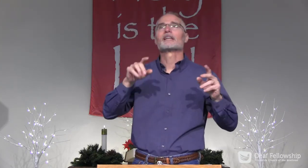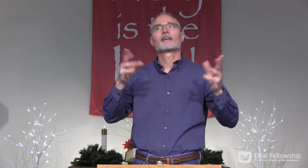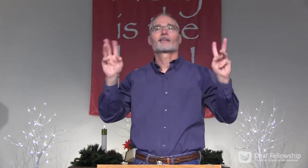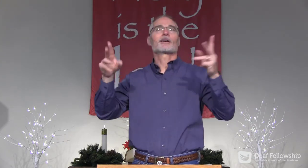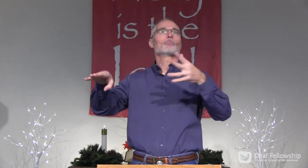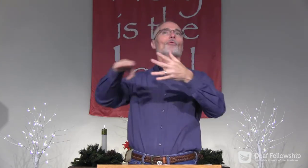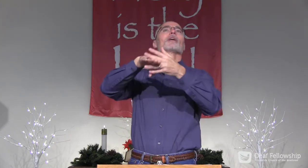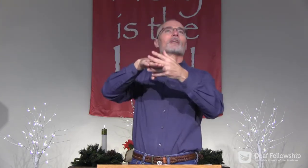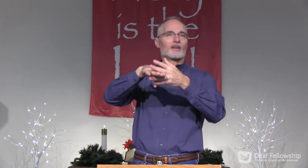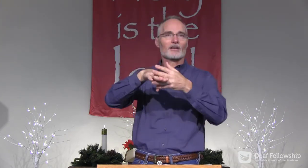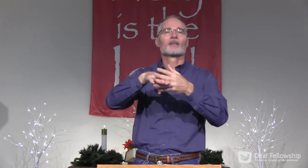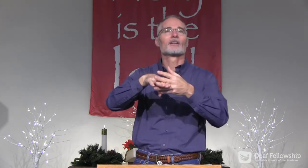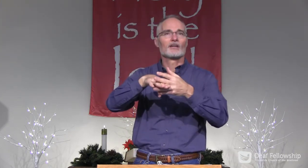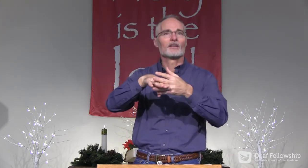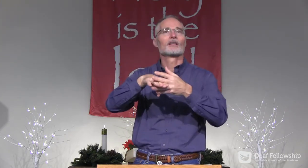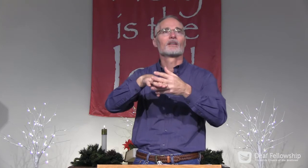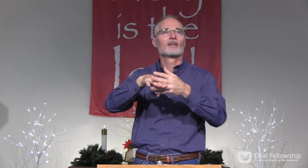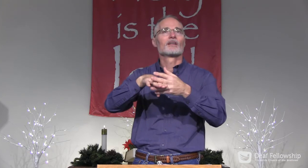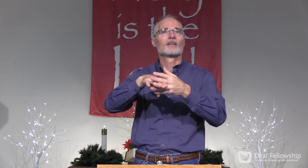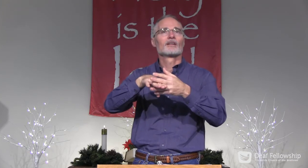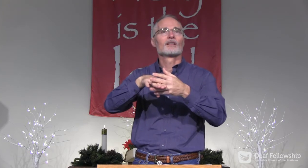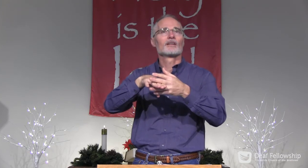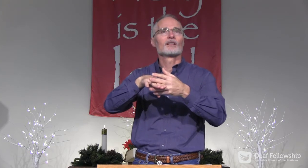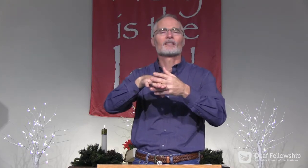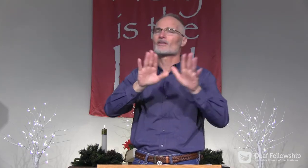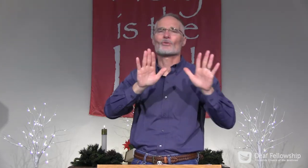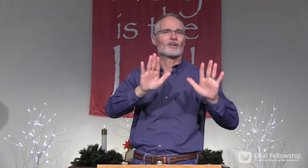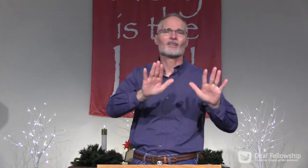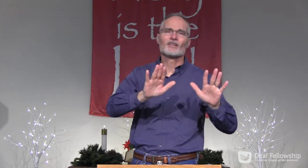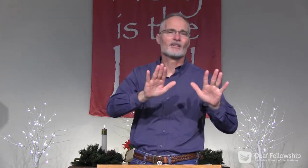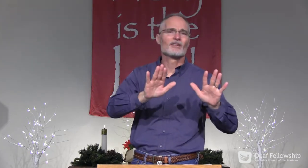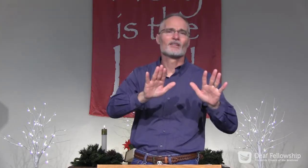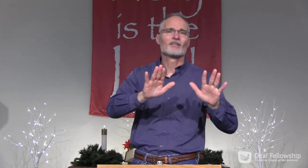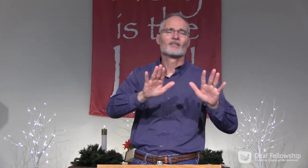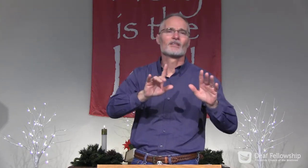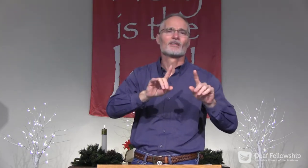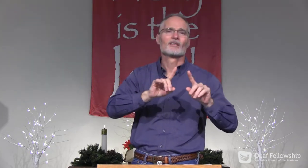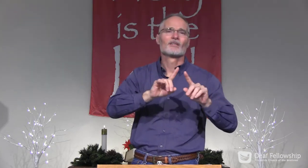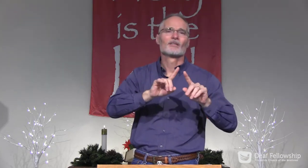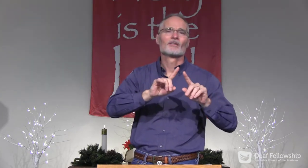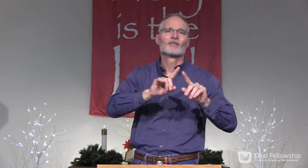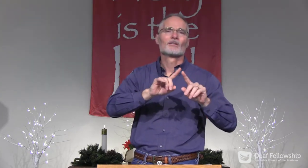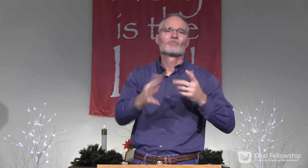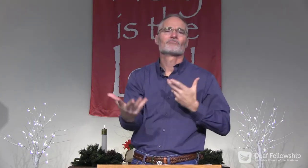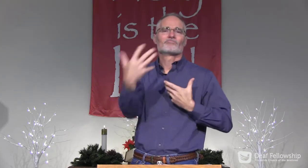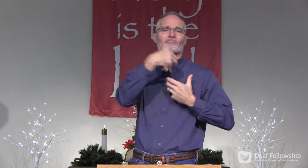all of the looking forward to having a break. I mean, that's great.